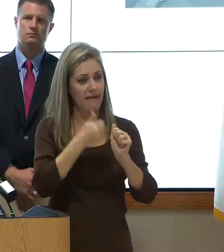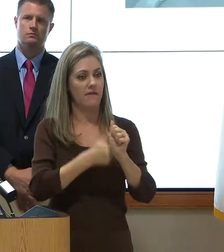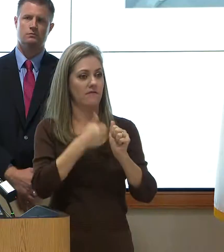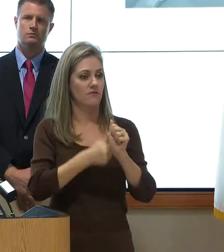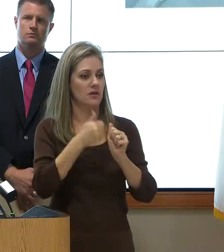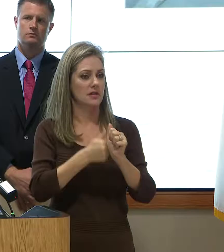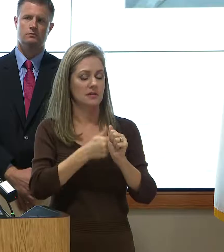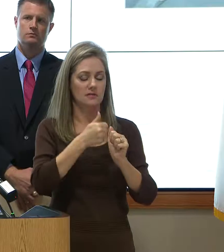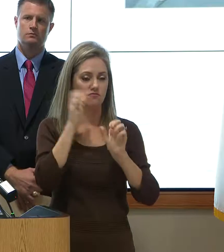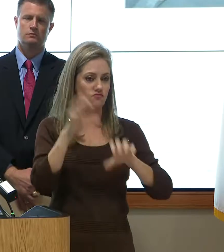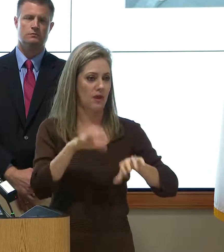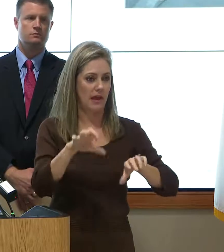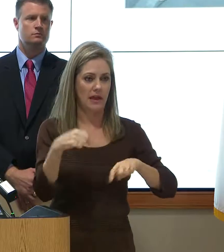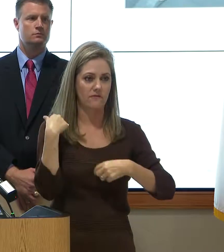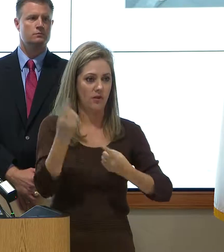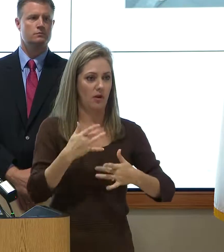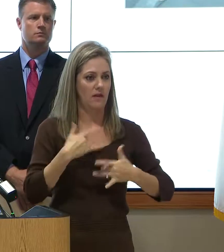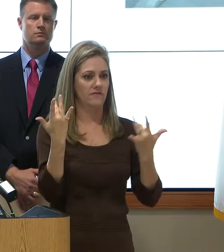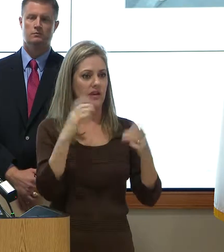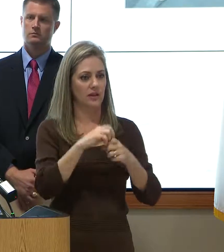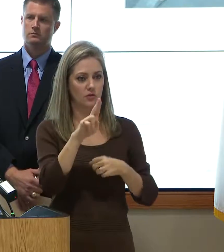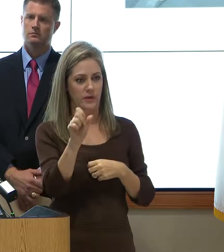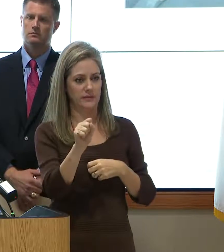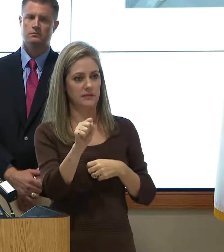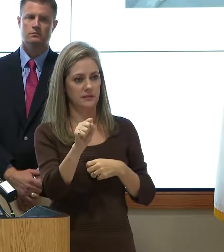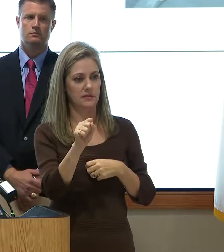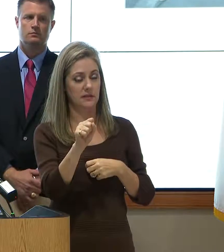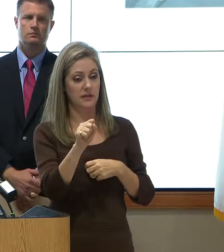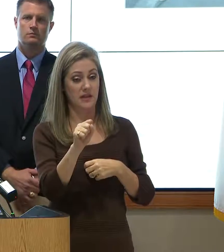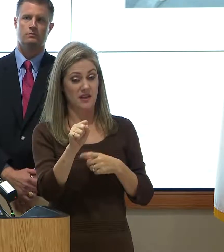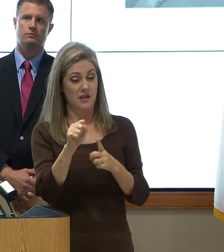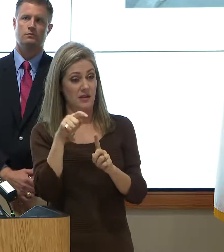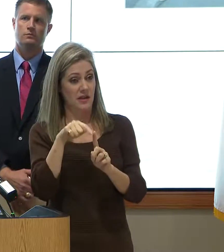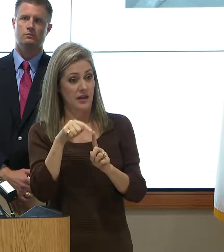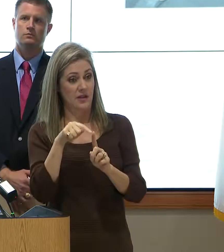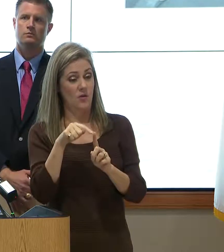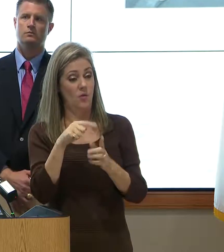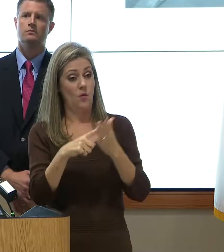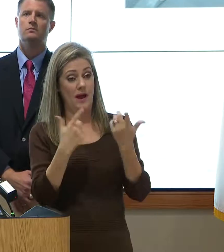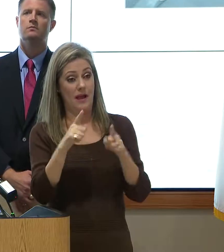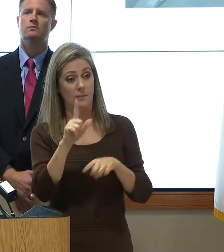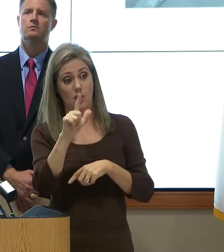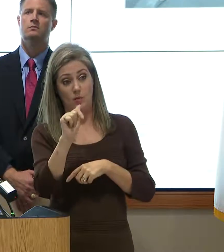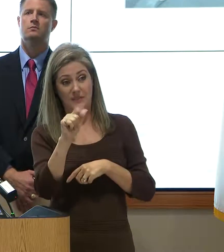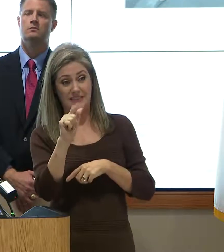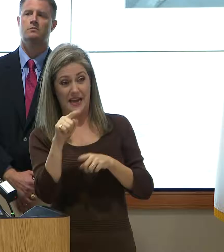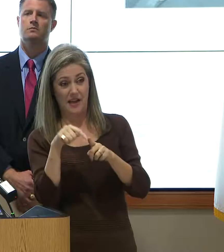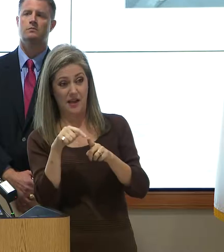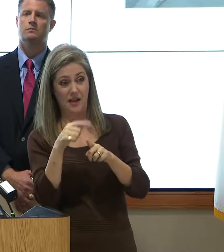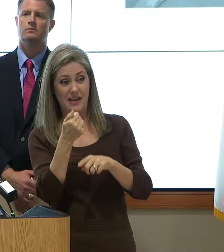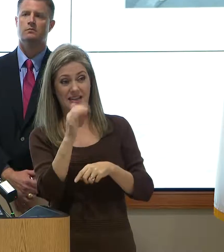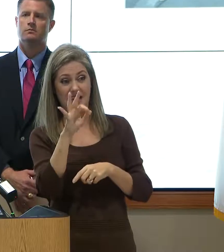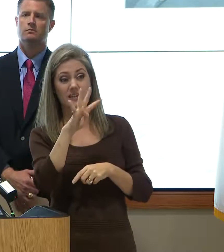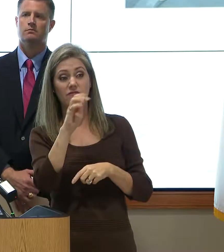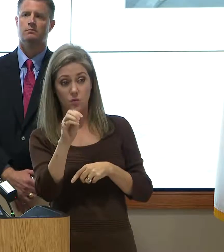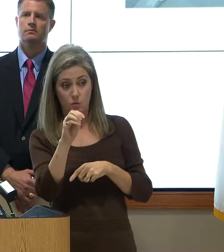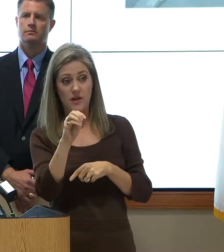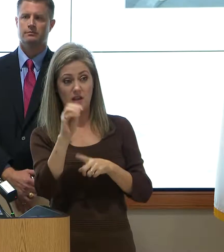in the United States. And it exceeds the closest event, which happened in the state of Louisiana in 1940,